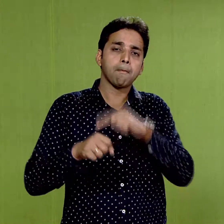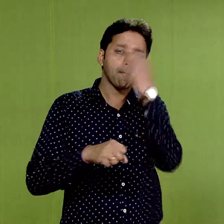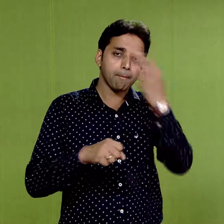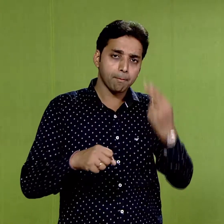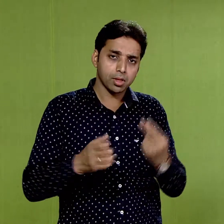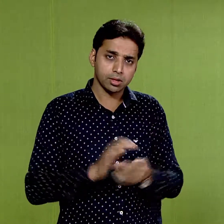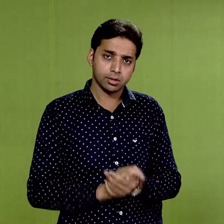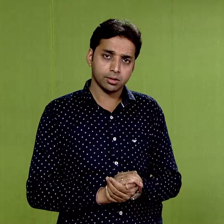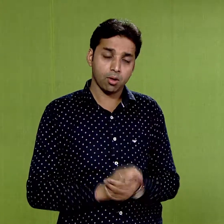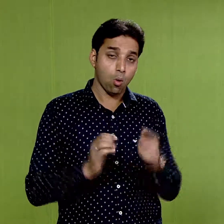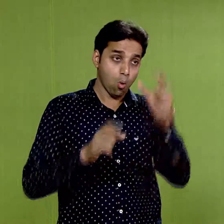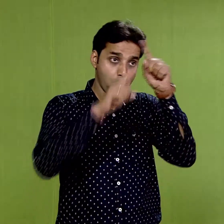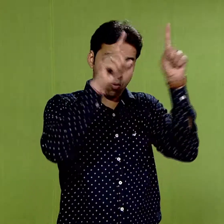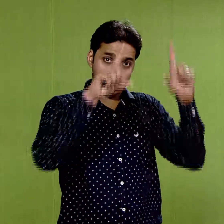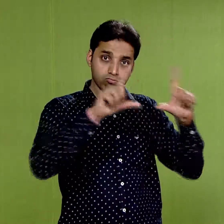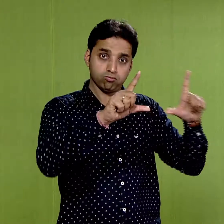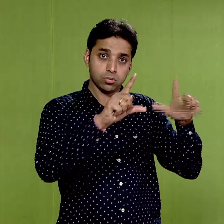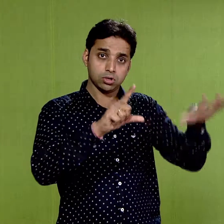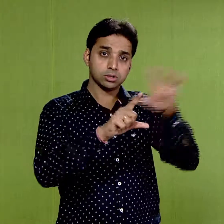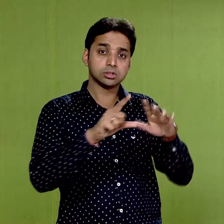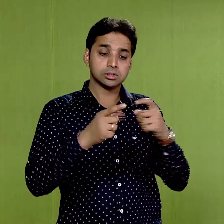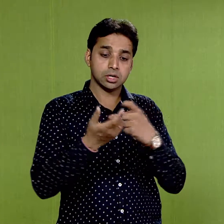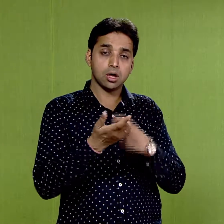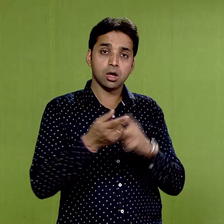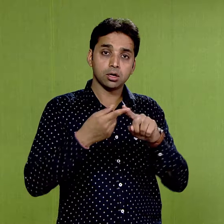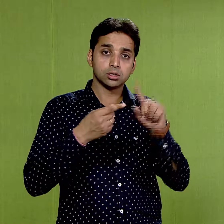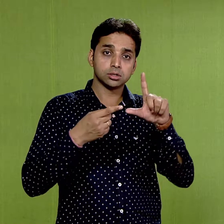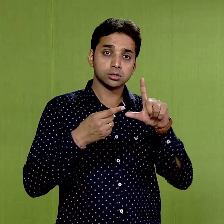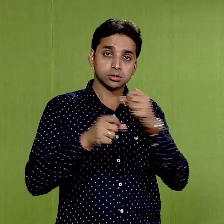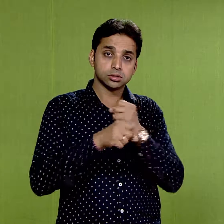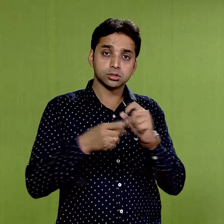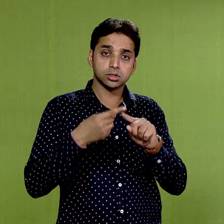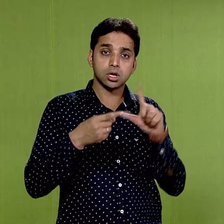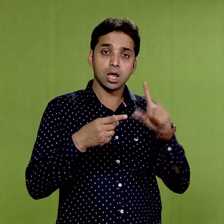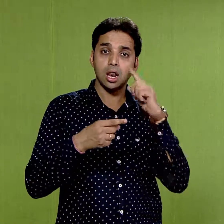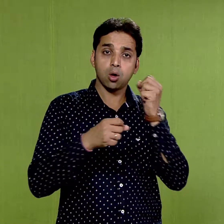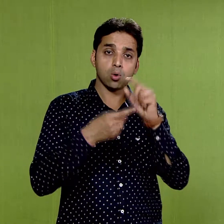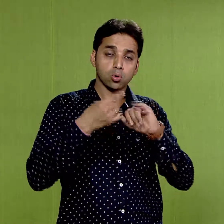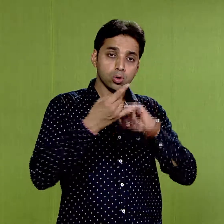One is religious which was made with the religious things